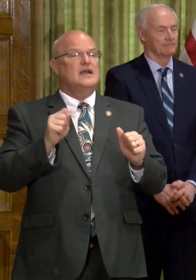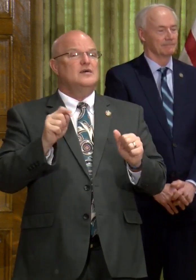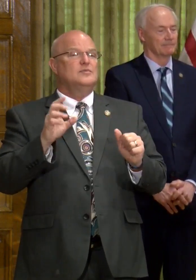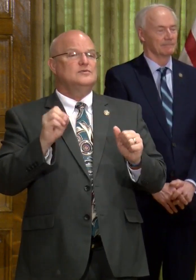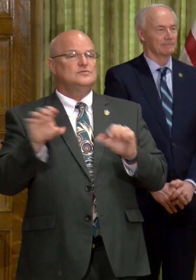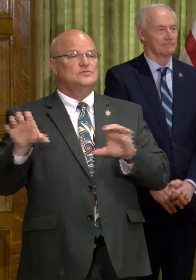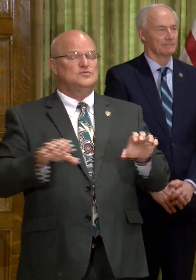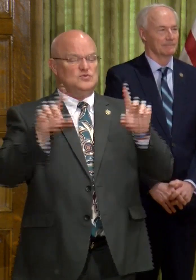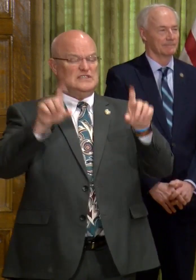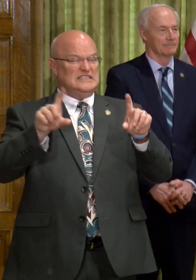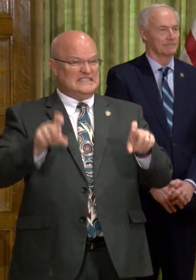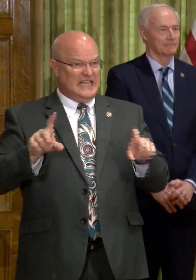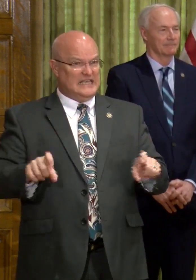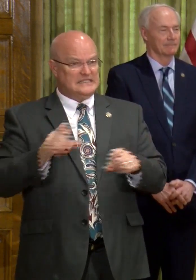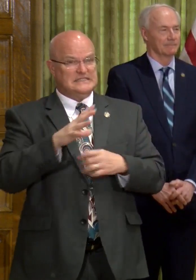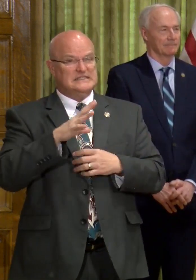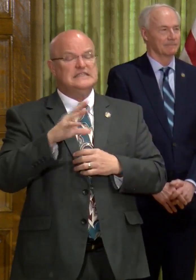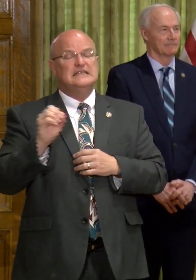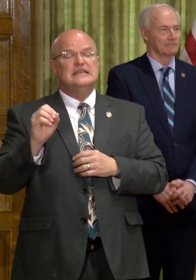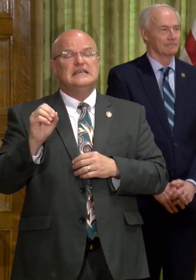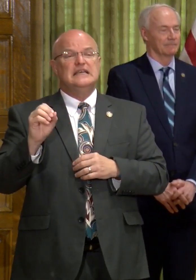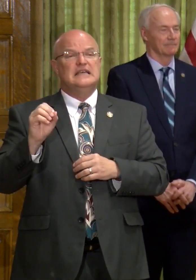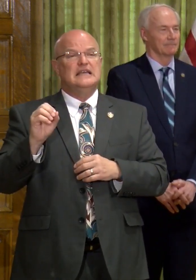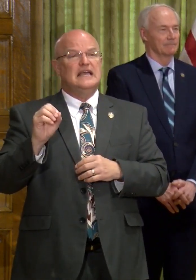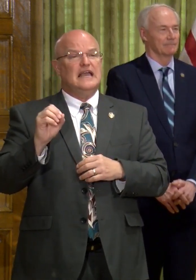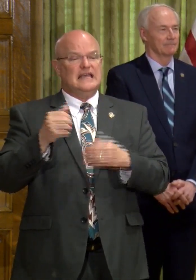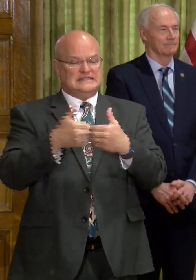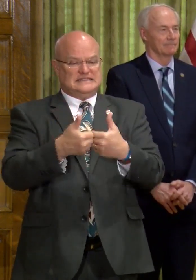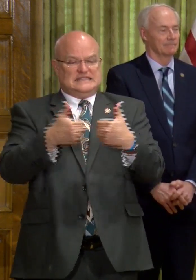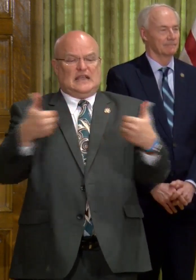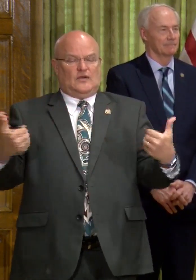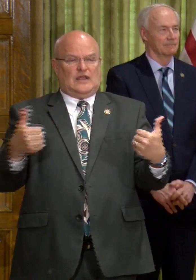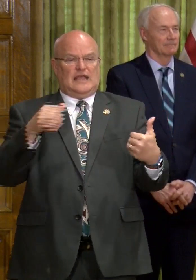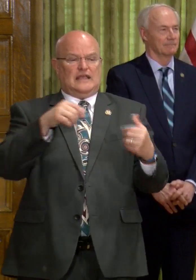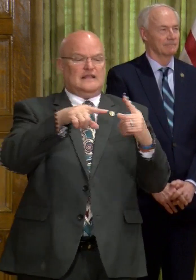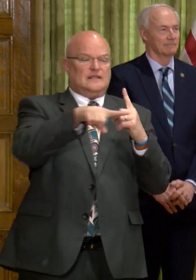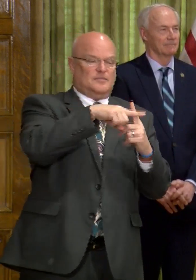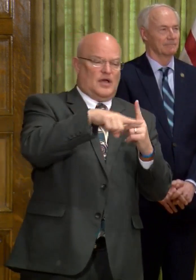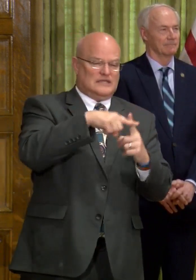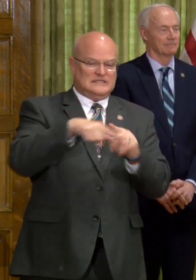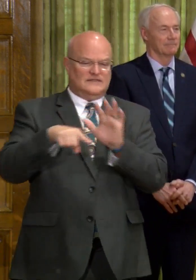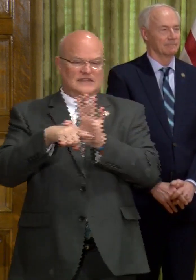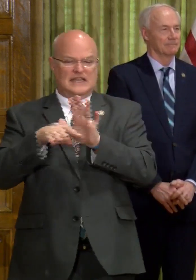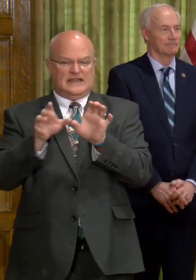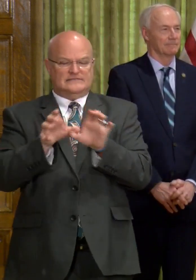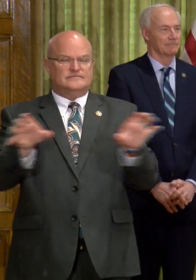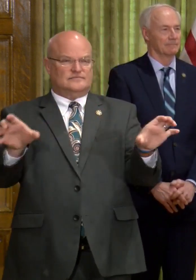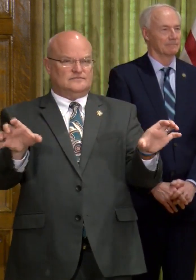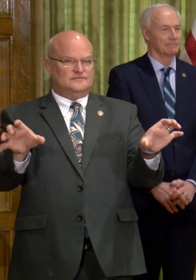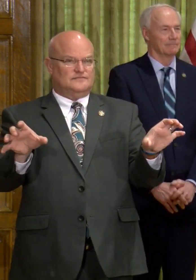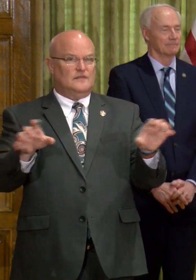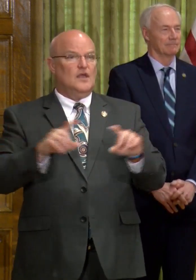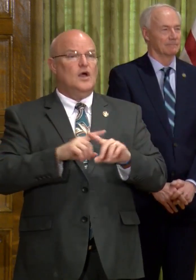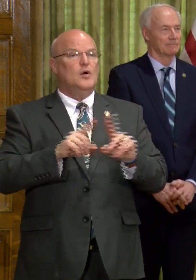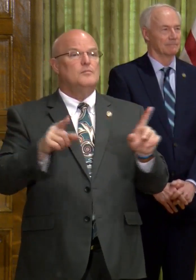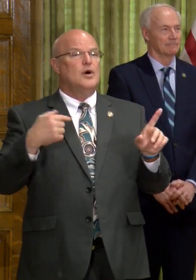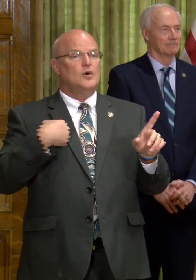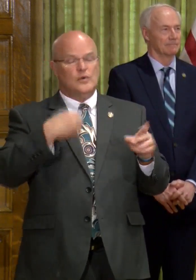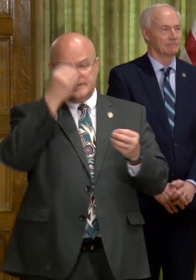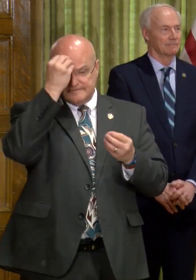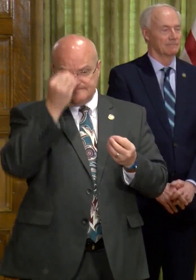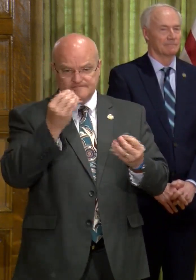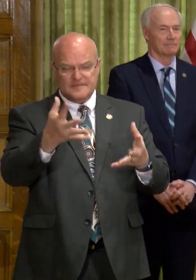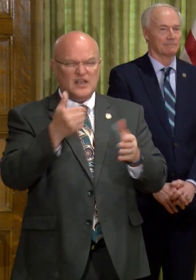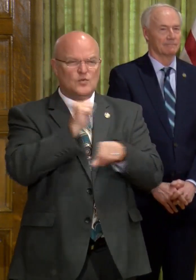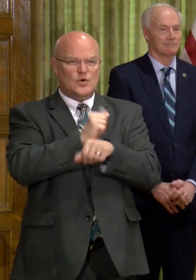do the testing and segregate those who test positive from those who test negative. But we're advising them,